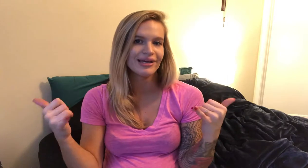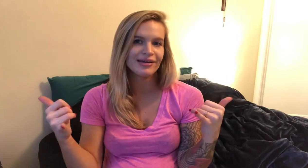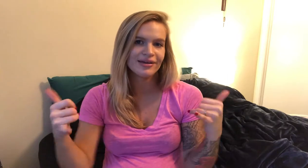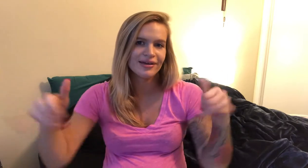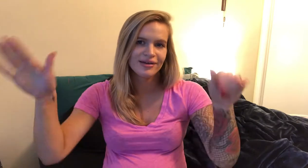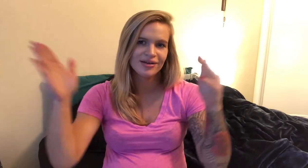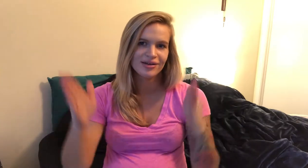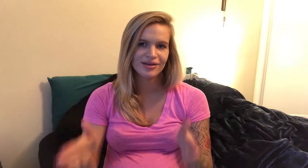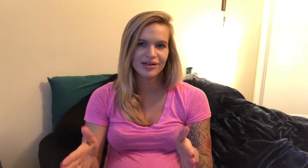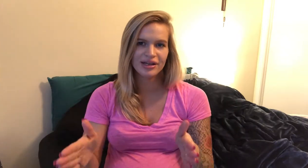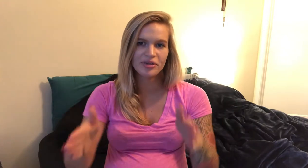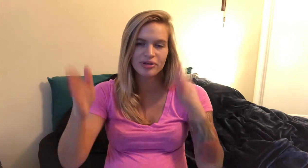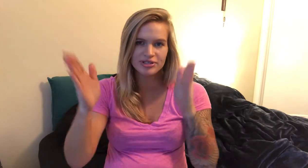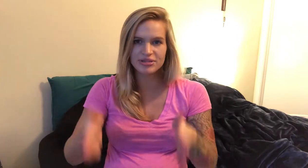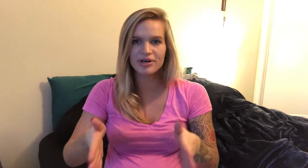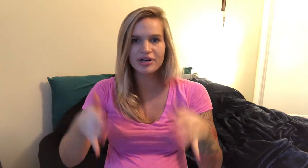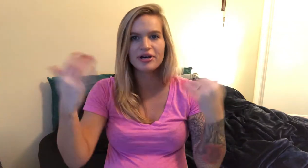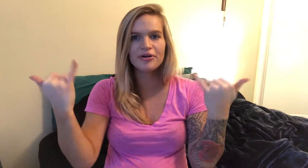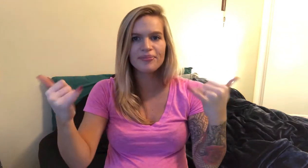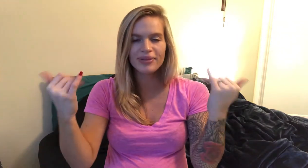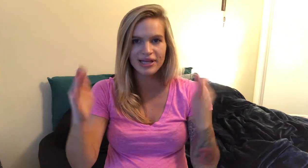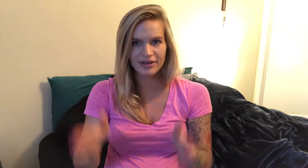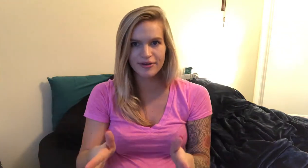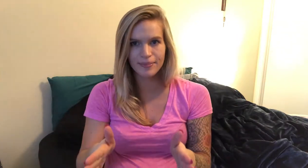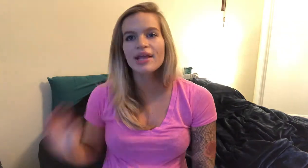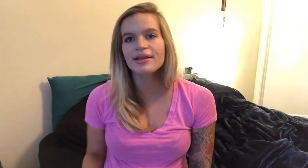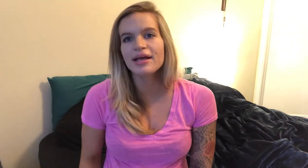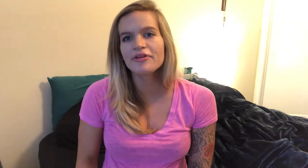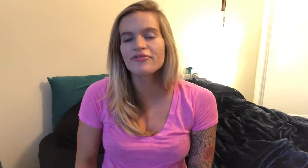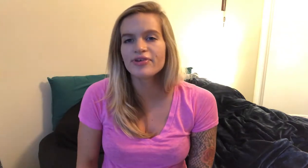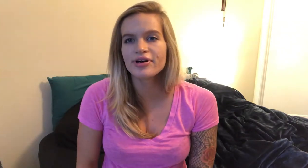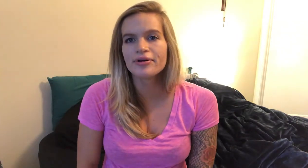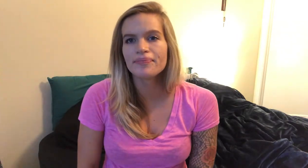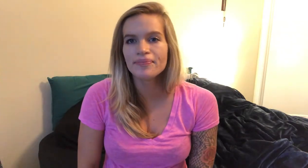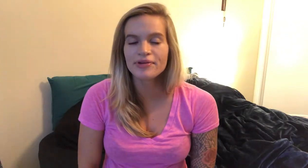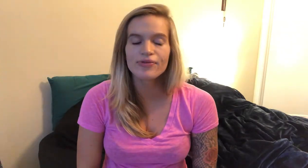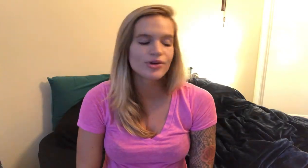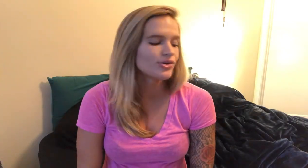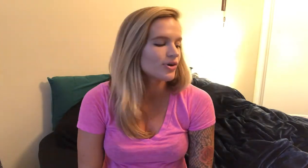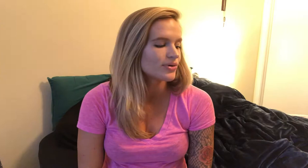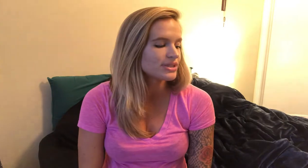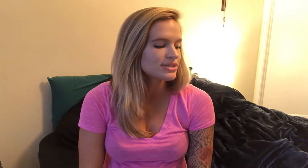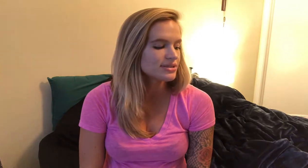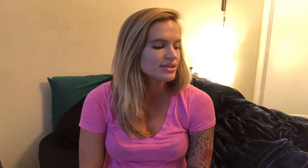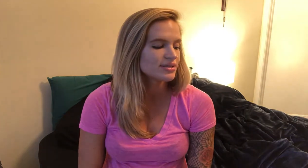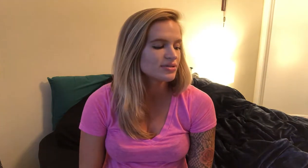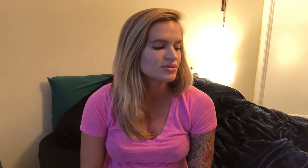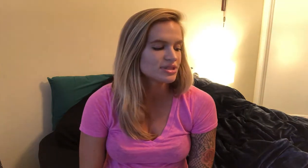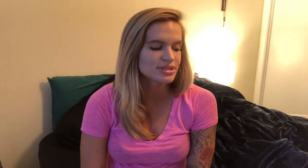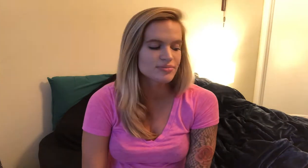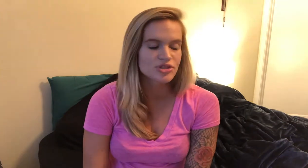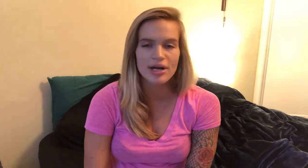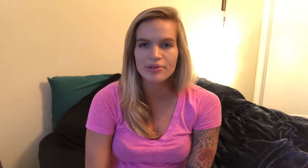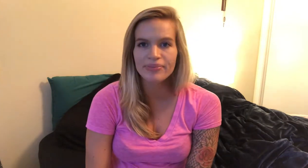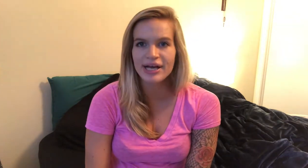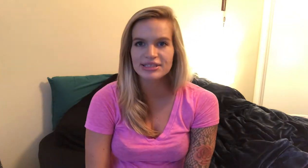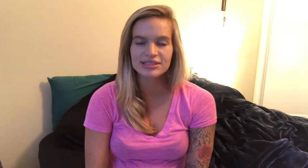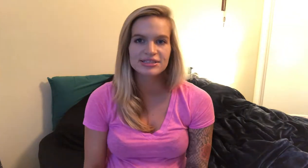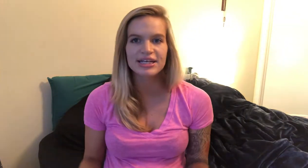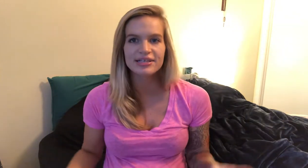and then the person marker player and then for before you know it he was dropping passes I